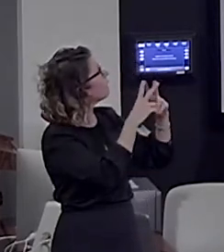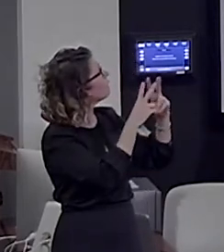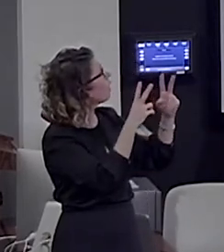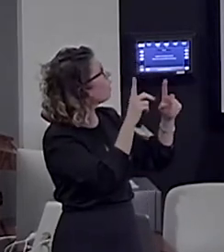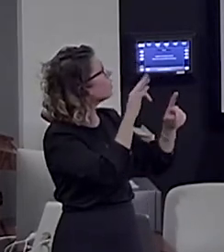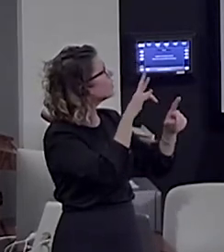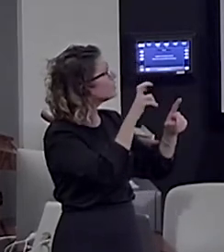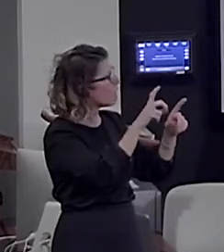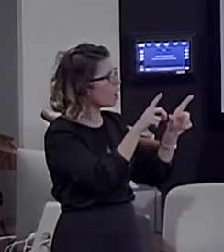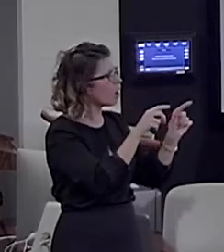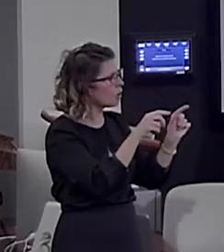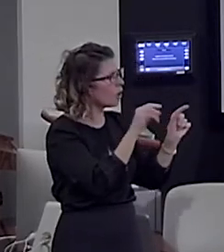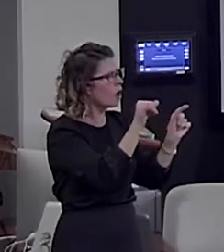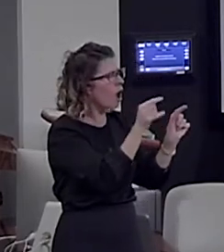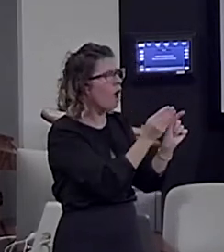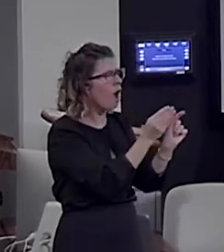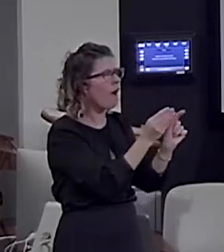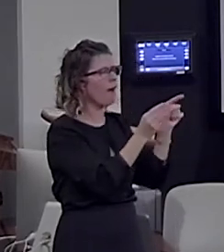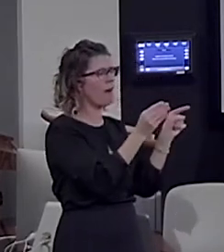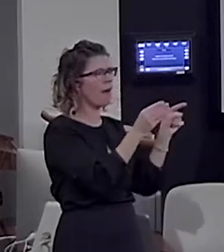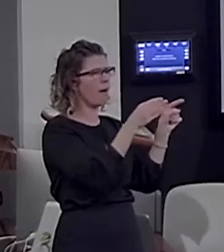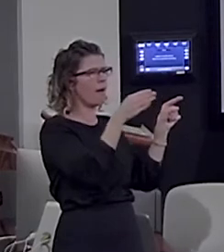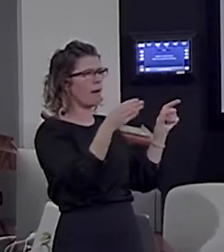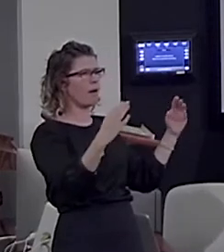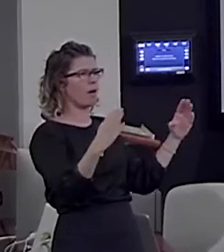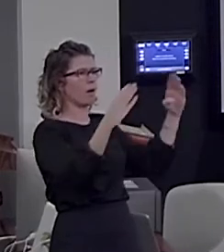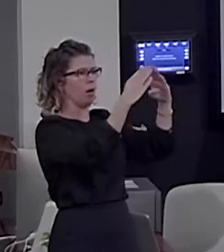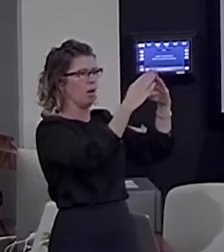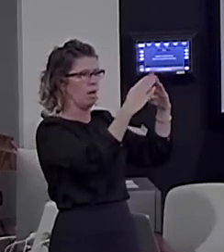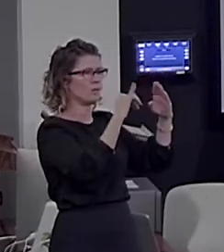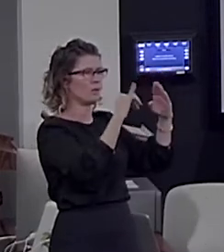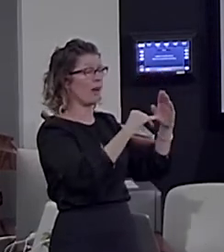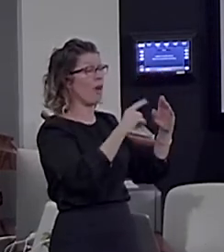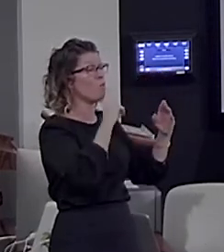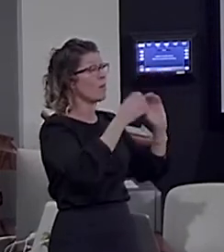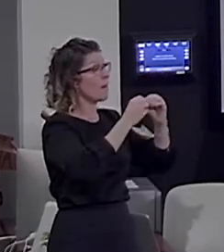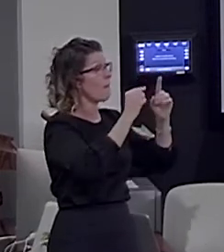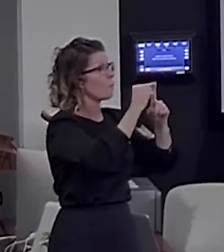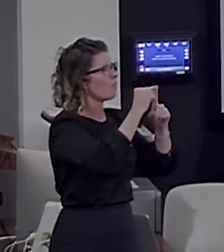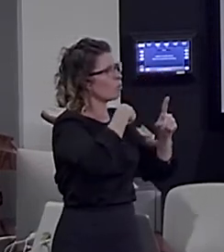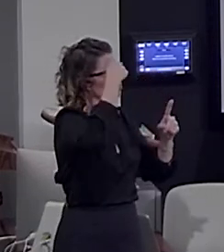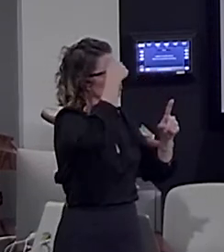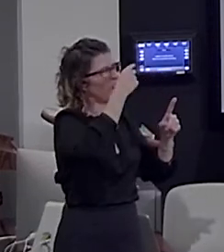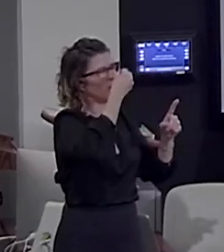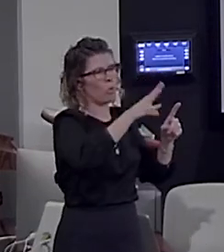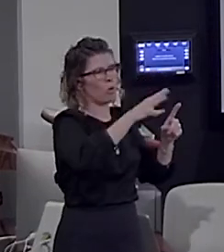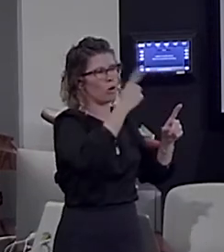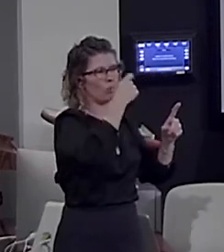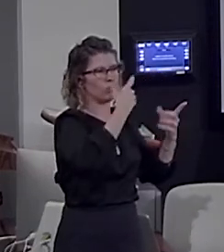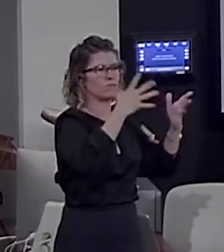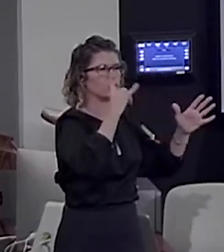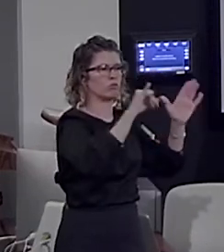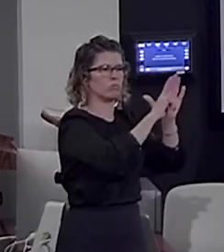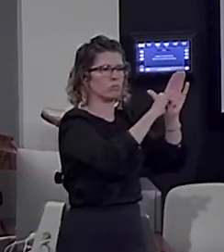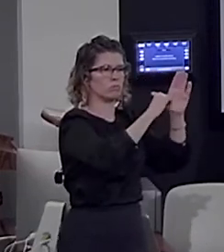you can decrease the number of pending words because you are closing a constituent. So, we made a regression using these two variables here,